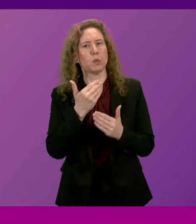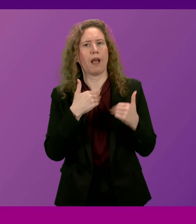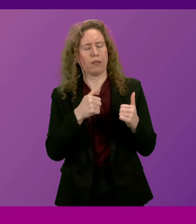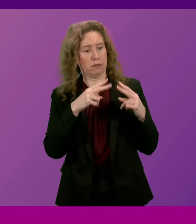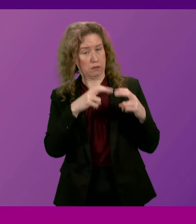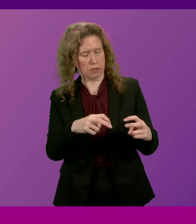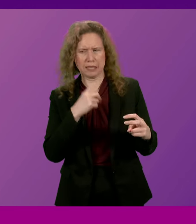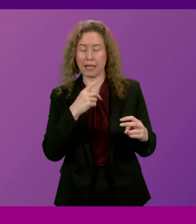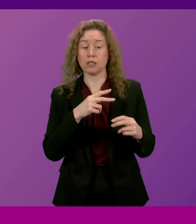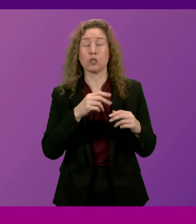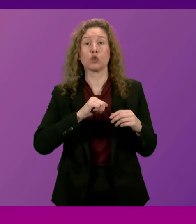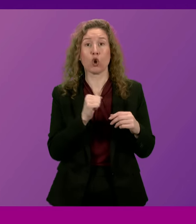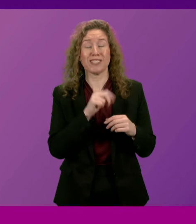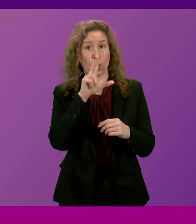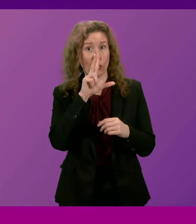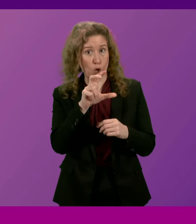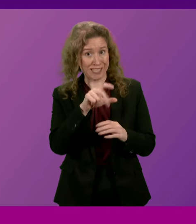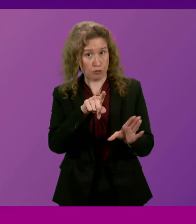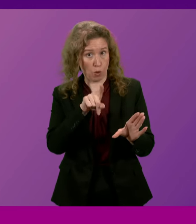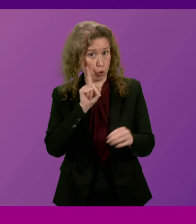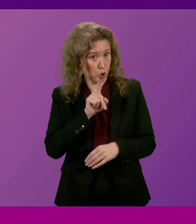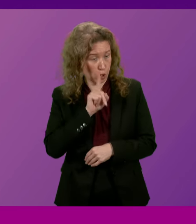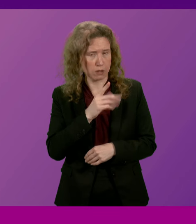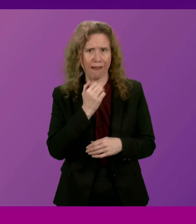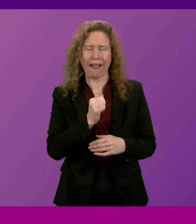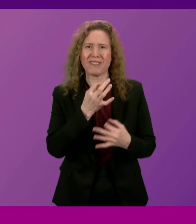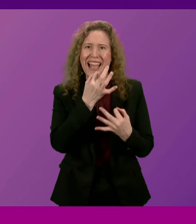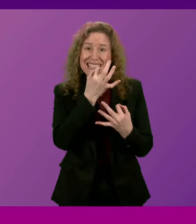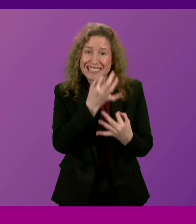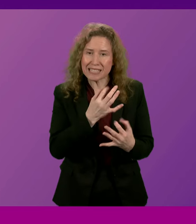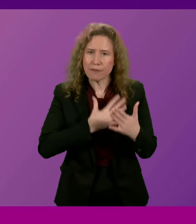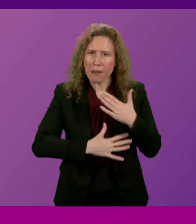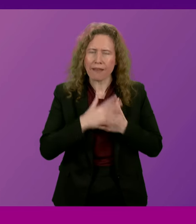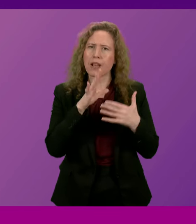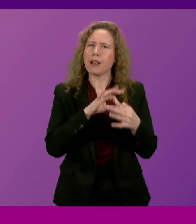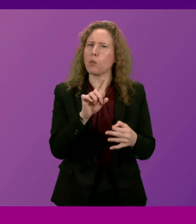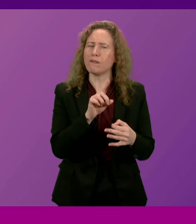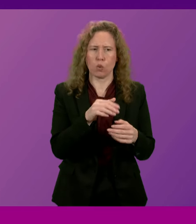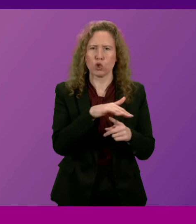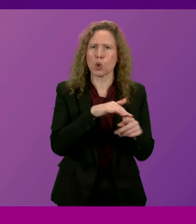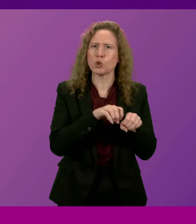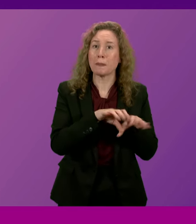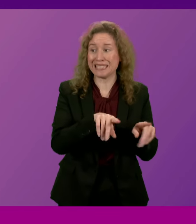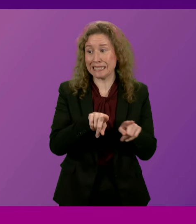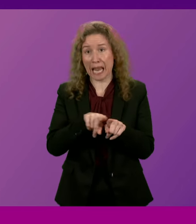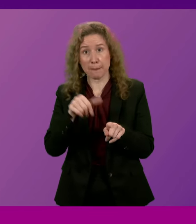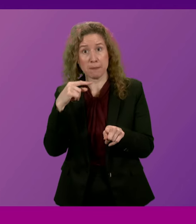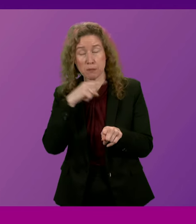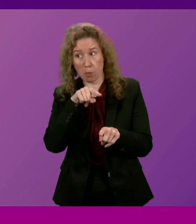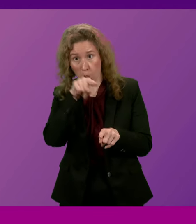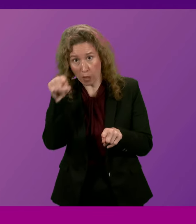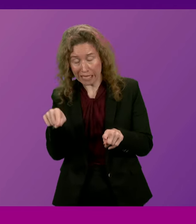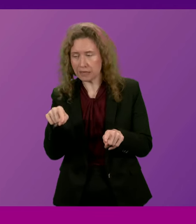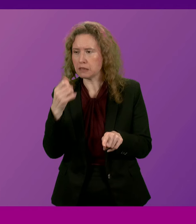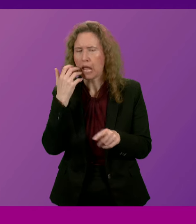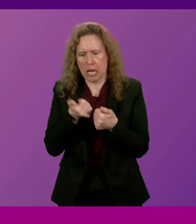found Scottish 13-year-old girls displaying addictive behaviours towards social media and boys the same age showing the highest levels